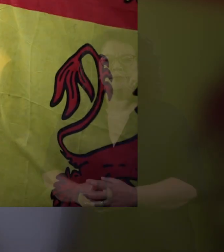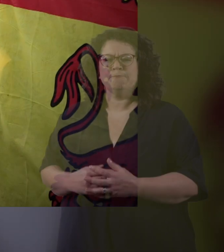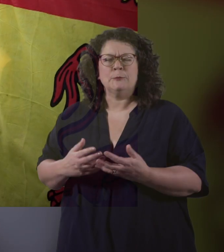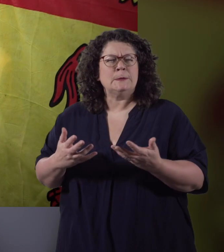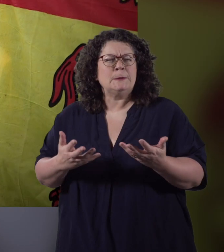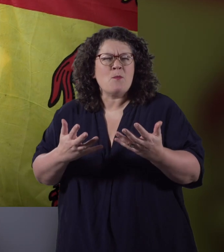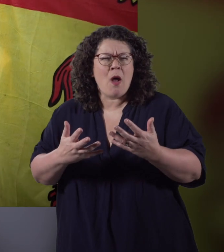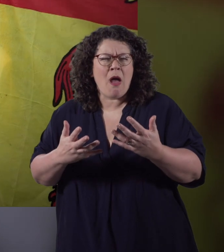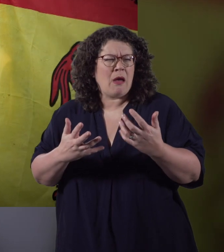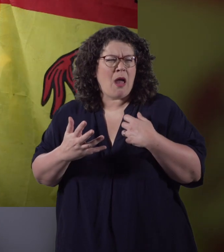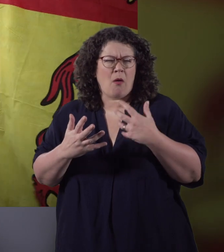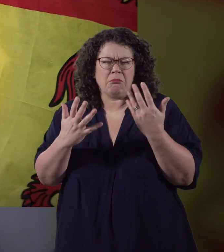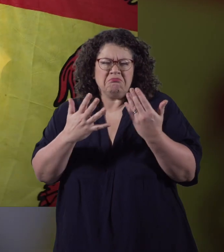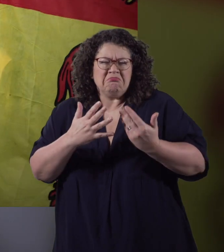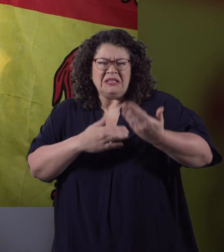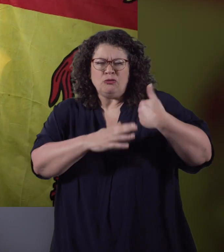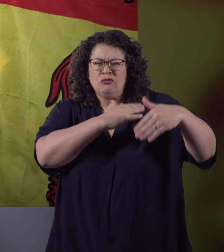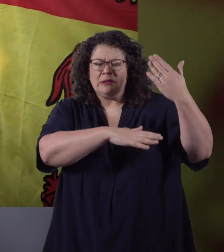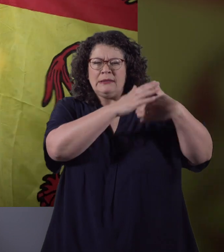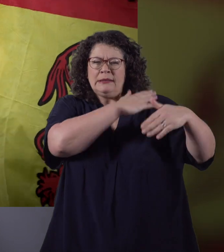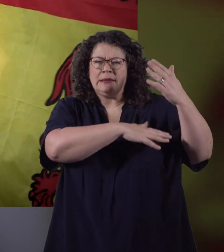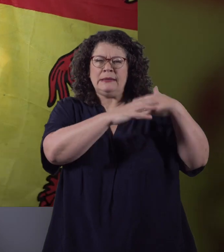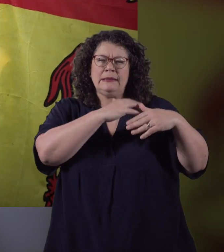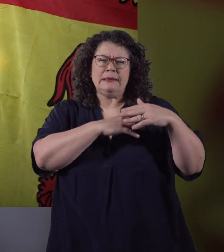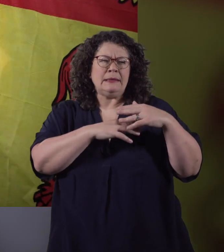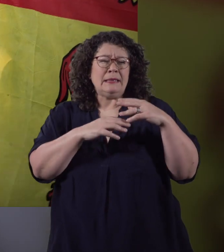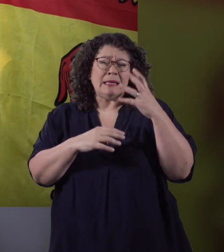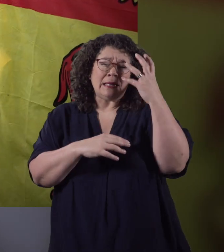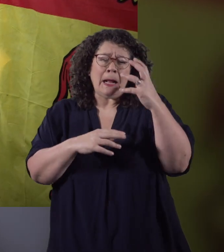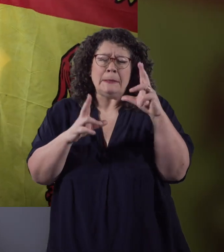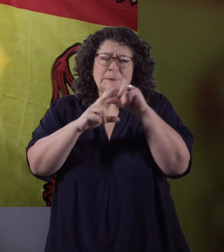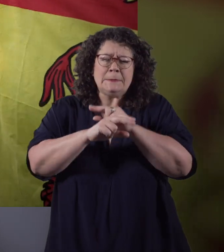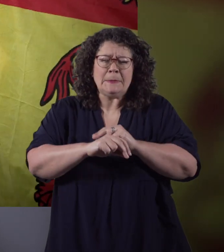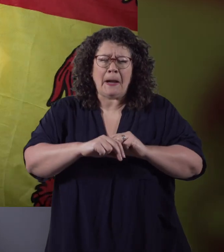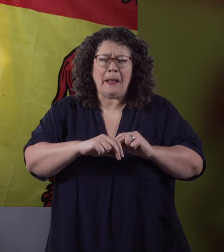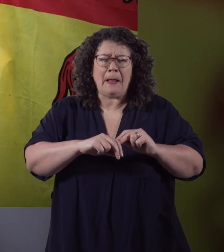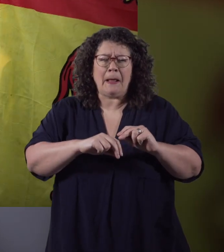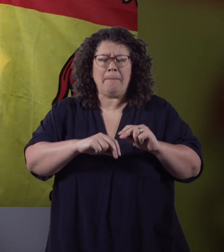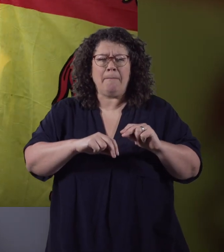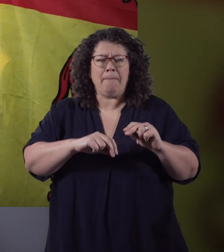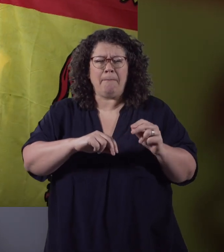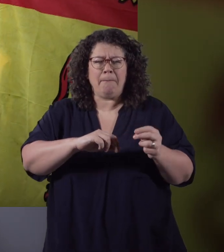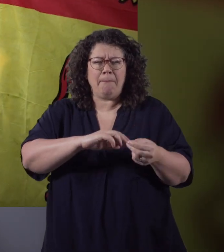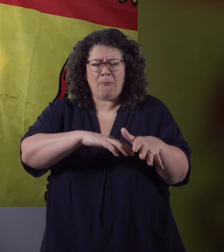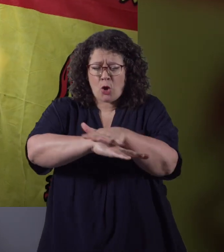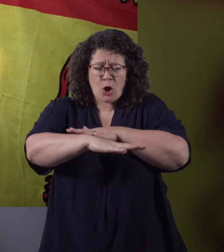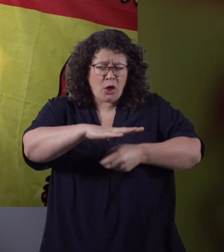Somewhere in our darkest history, the body of a sleeping king lies low. Under the earth,